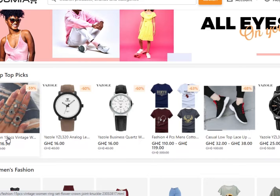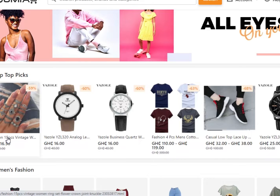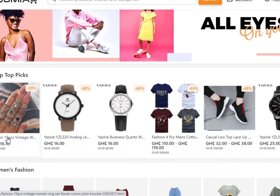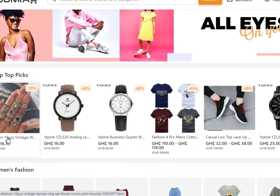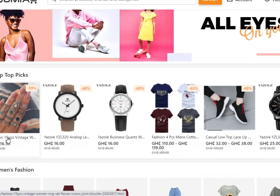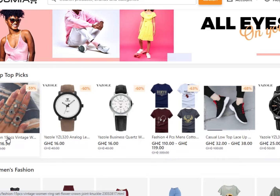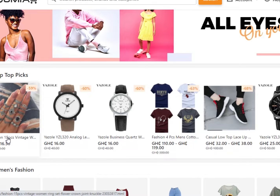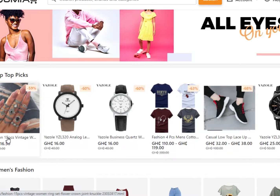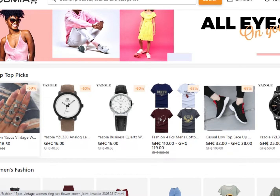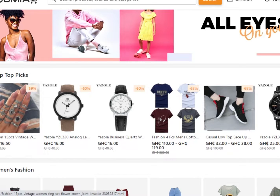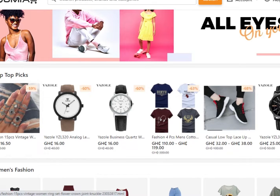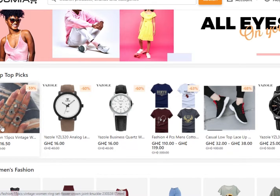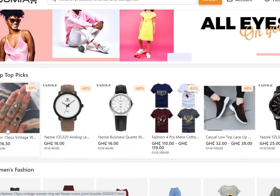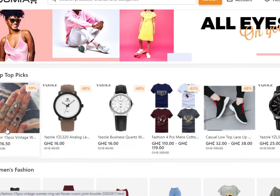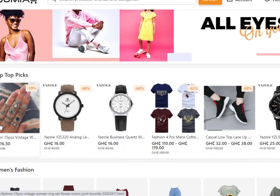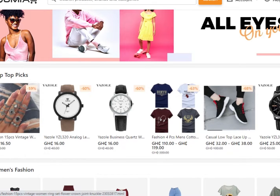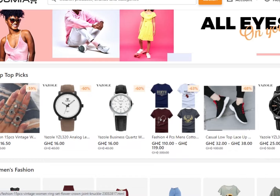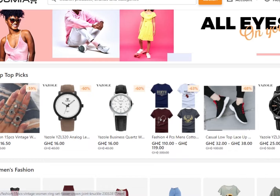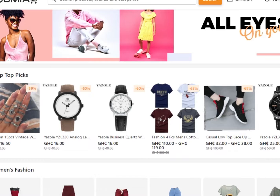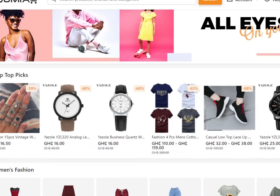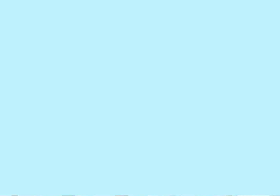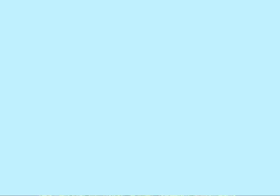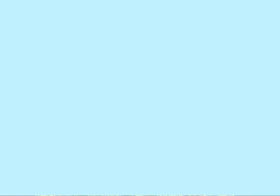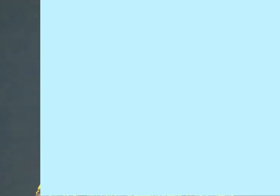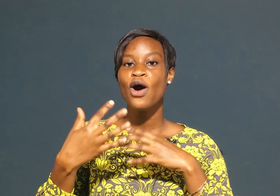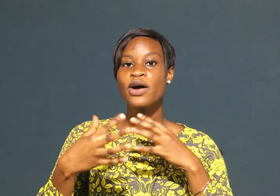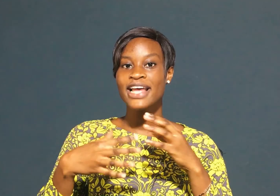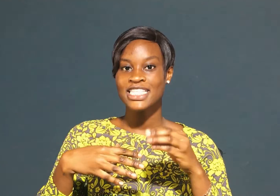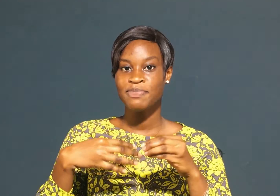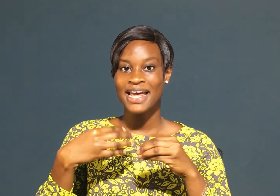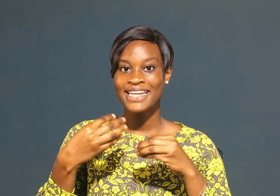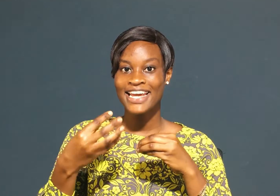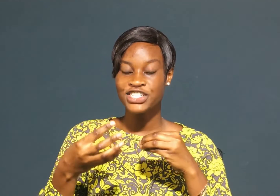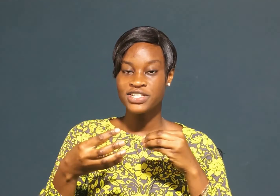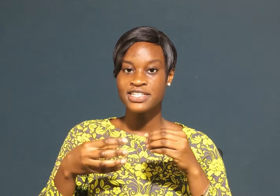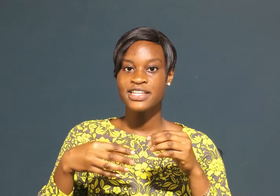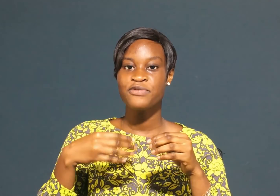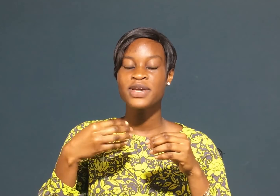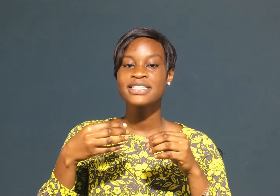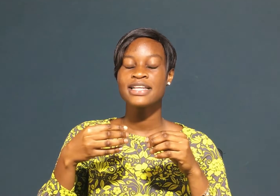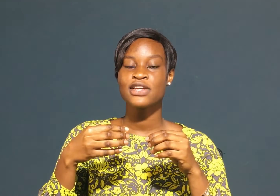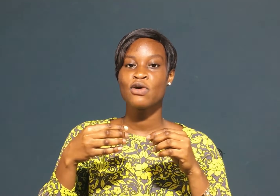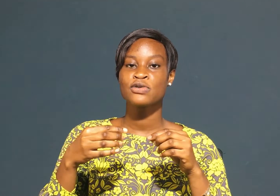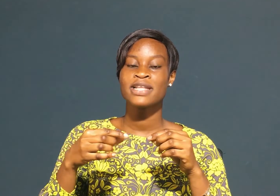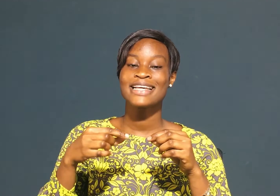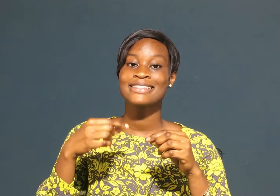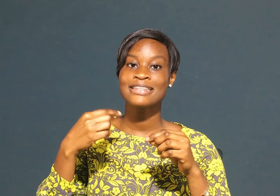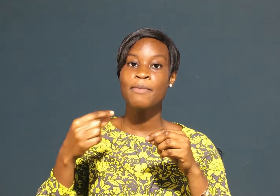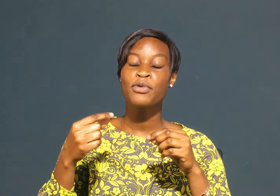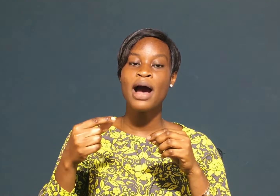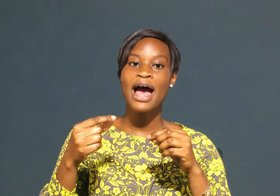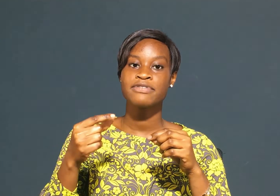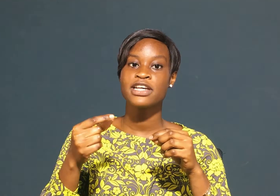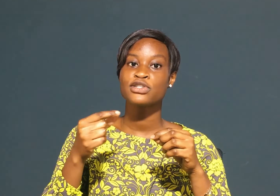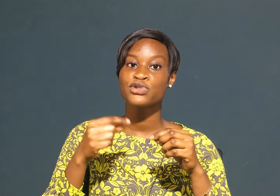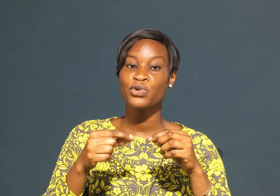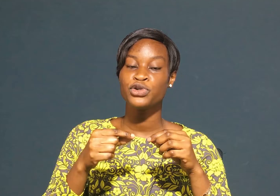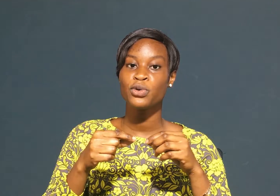website visitors and also your web viewers with all the explanations the research and also the example i have just shown you